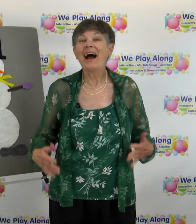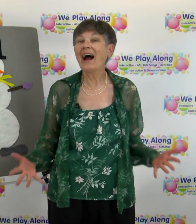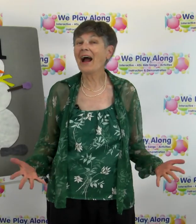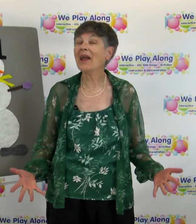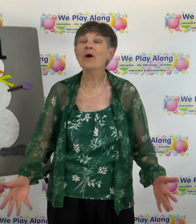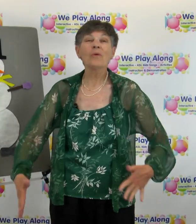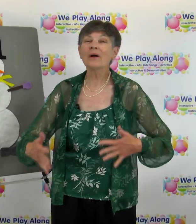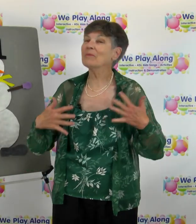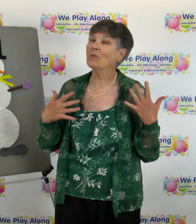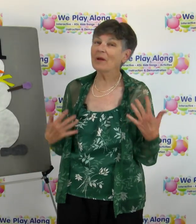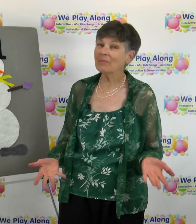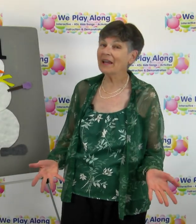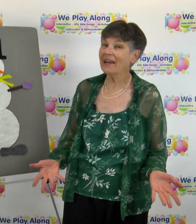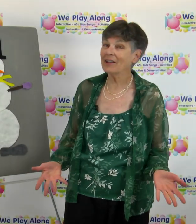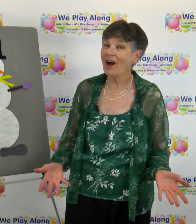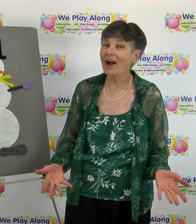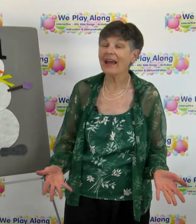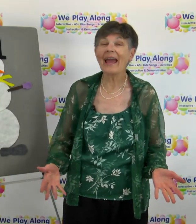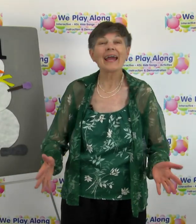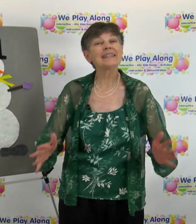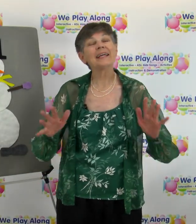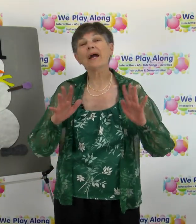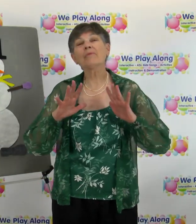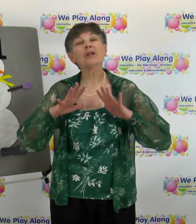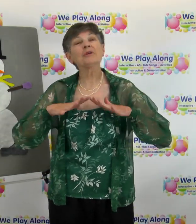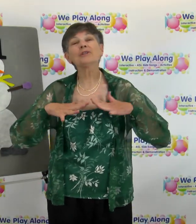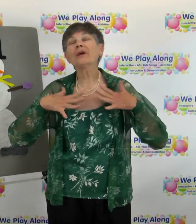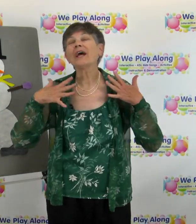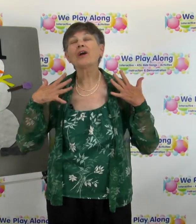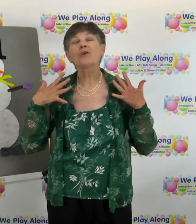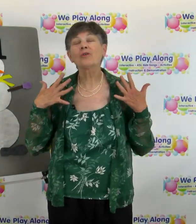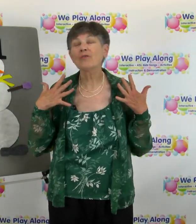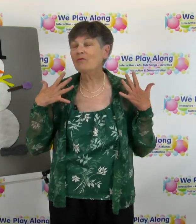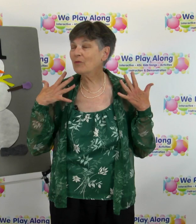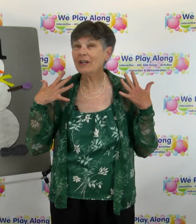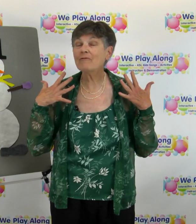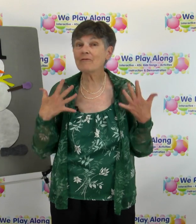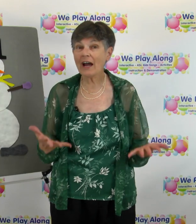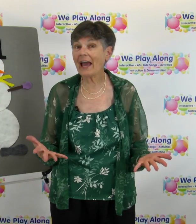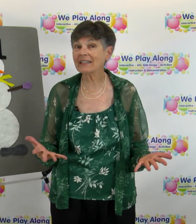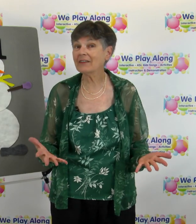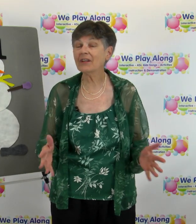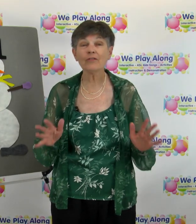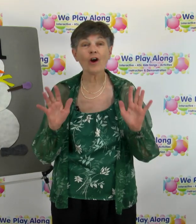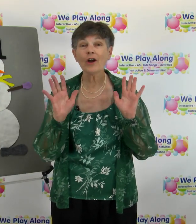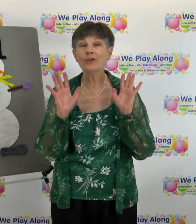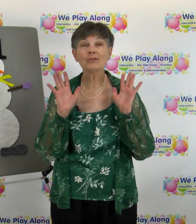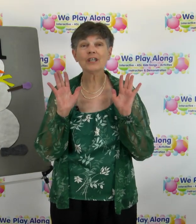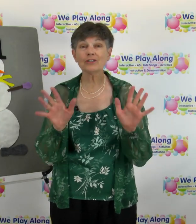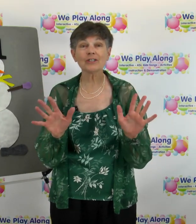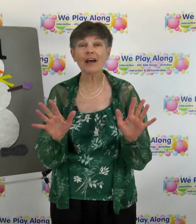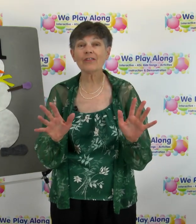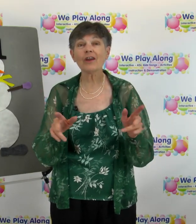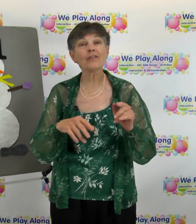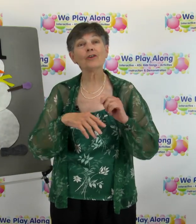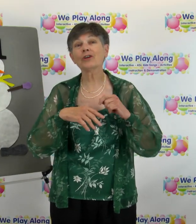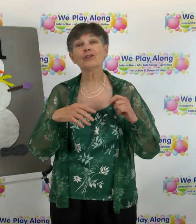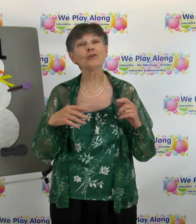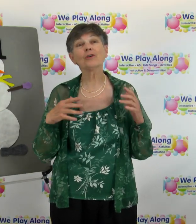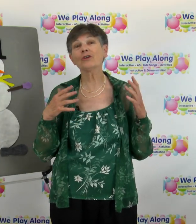Hi, welcome to We Play Along and today I'm going to be doing a really fun activity for all you teachers out there that you can do with